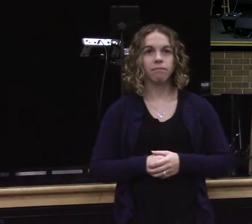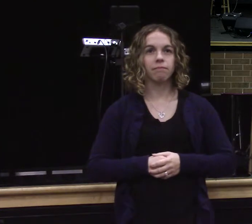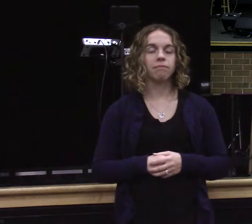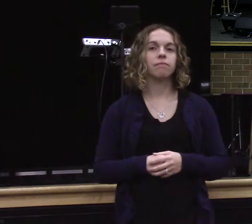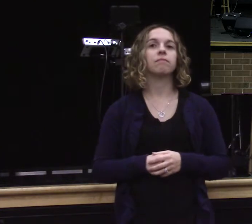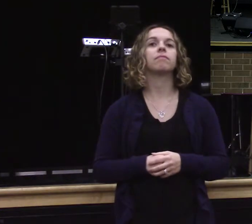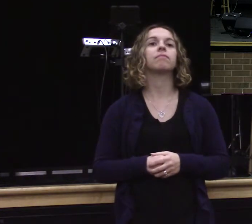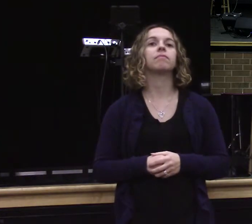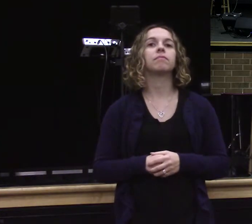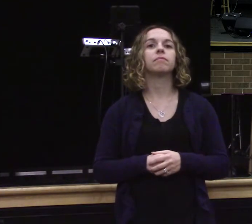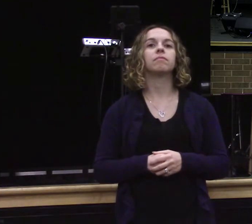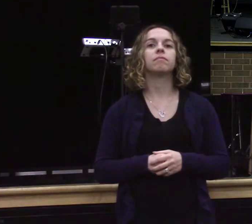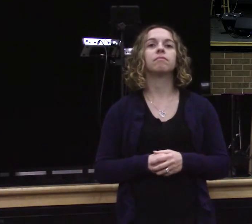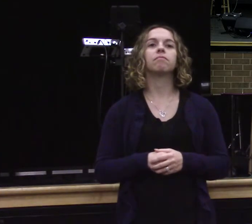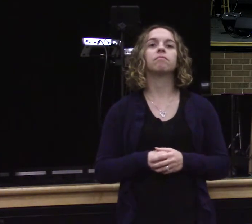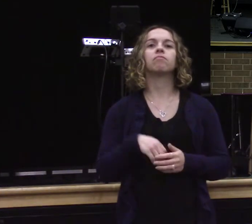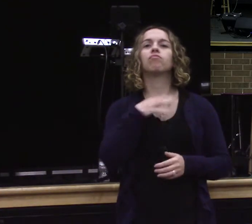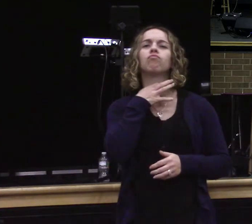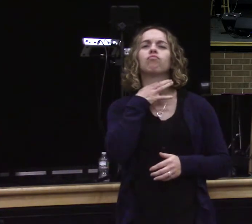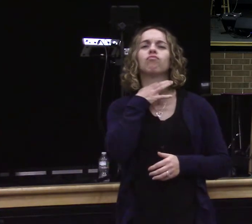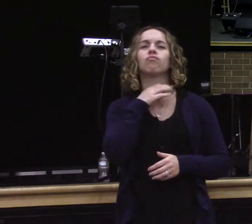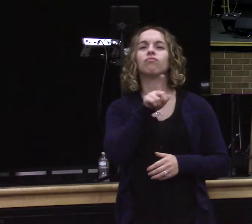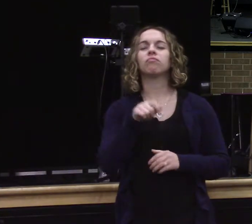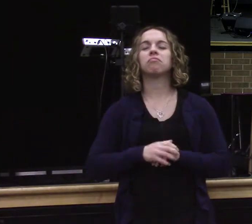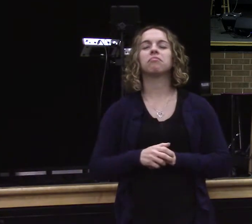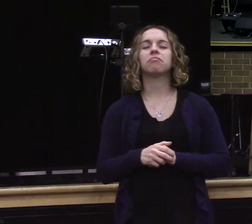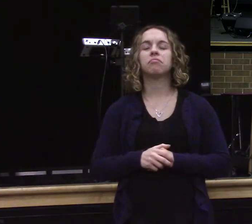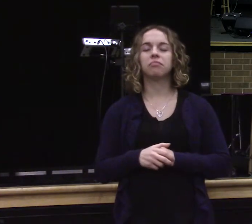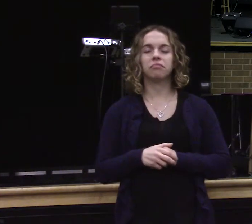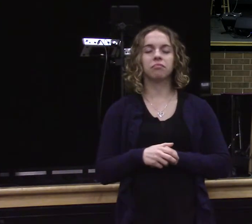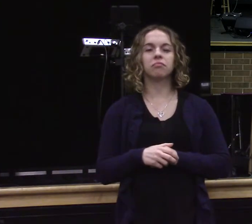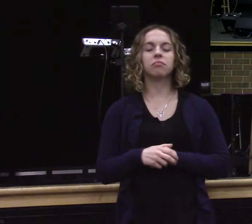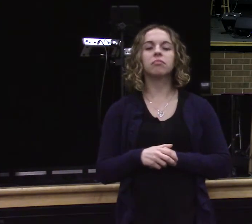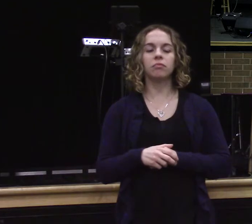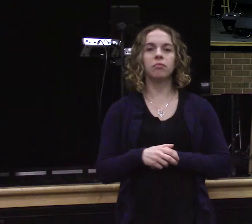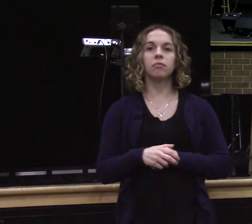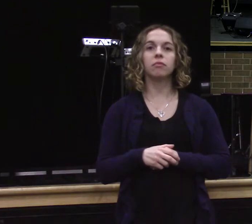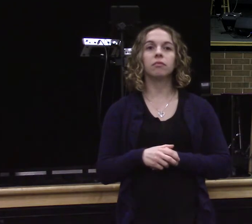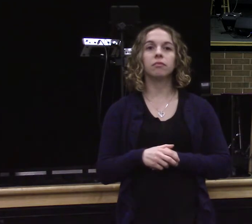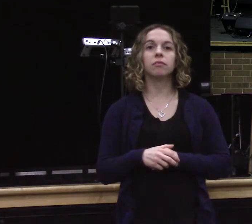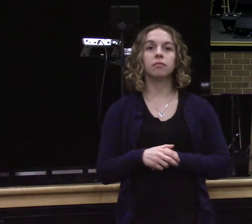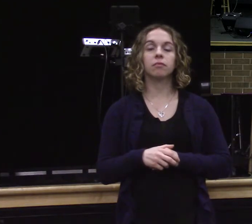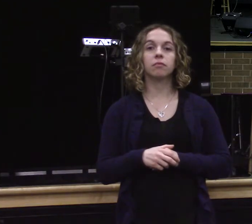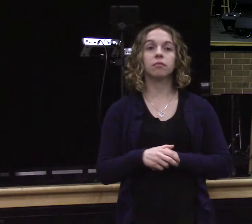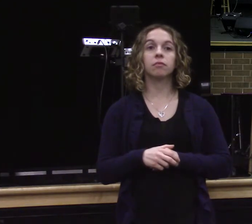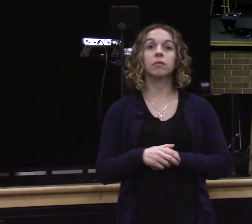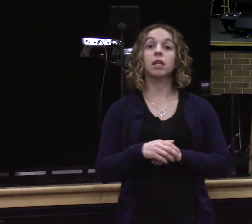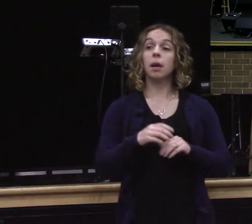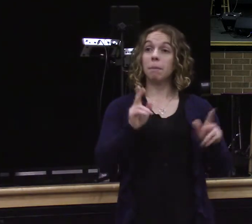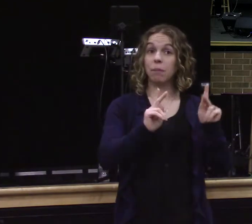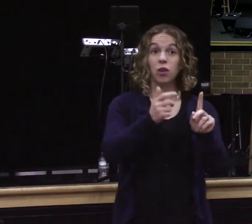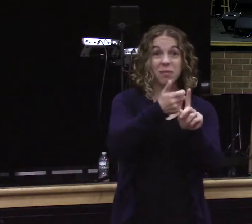Got a few questions to ask you. How important is it to help the